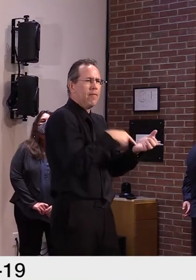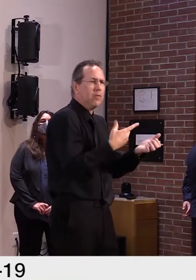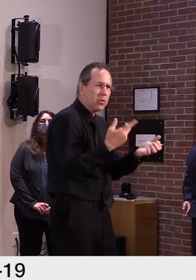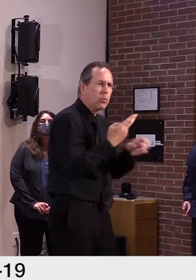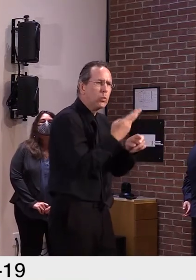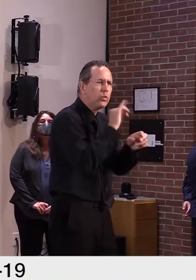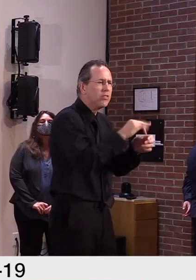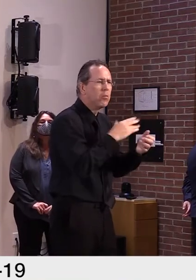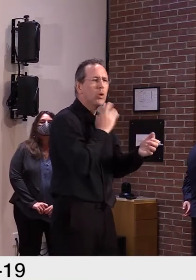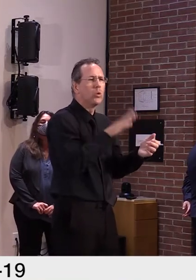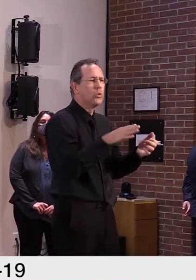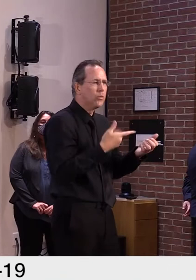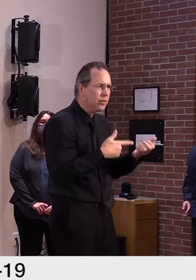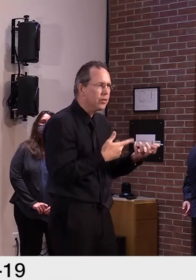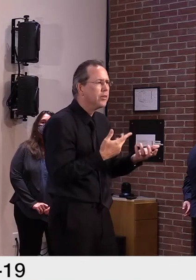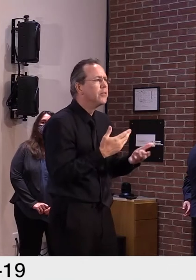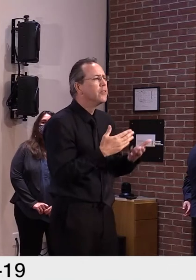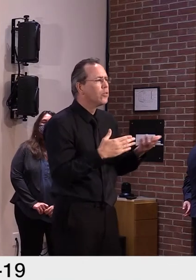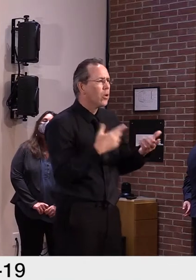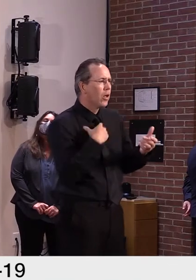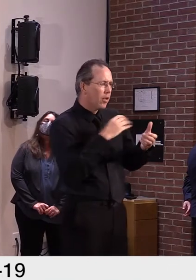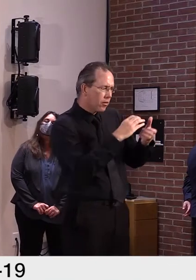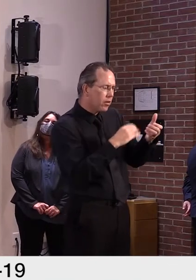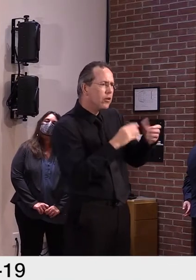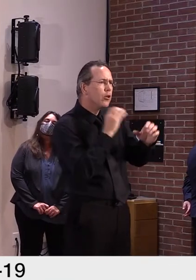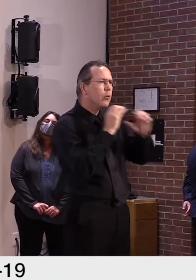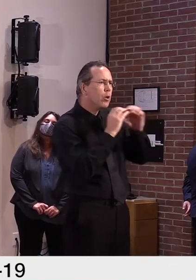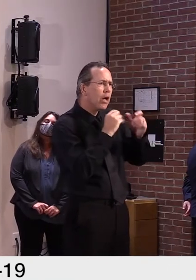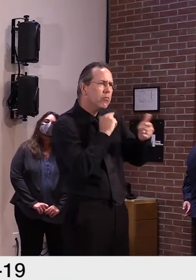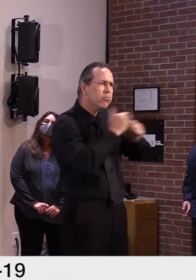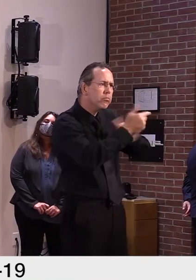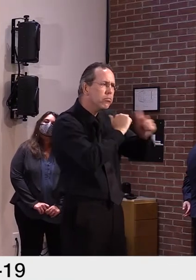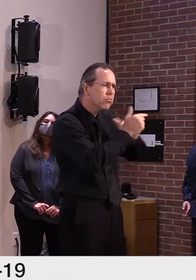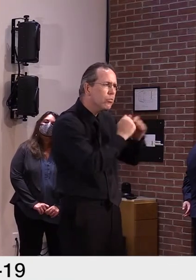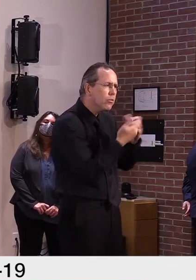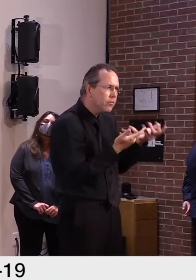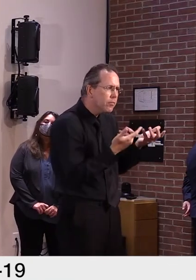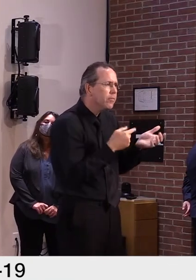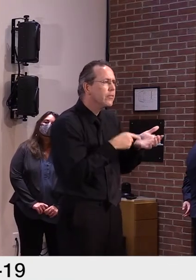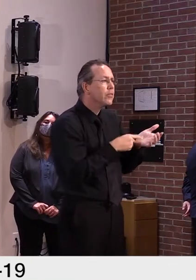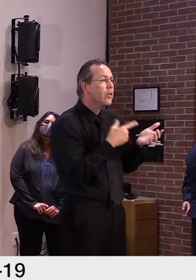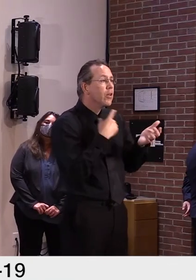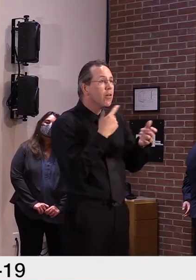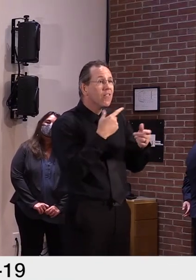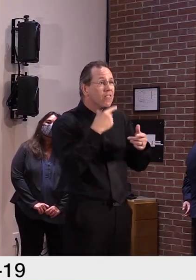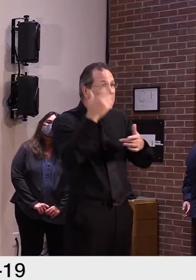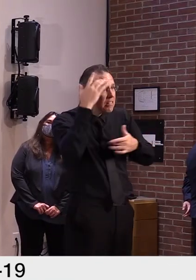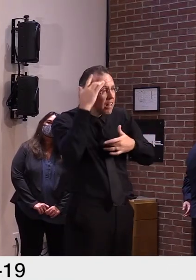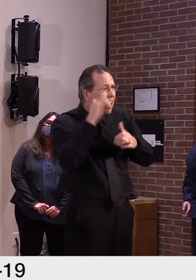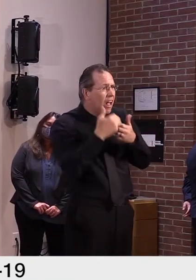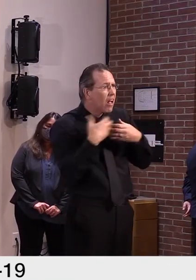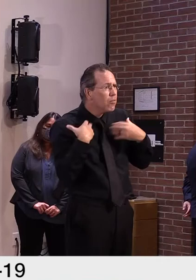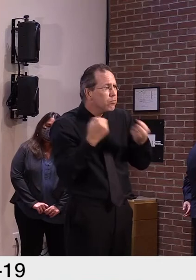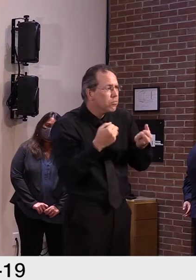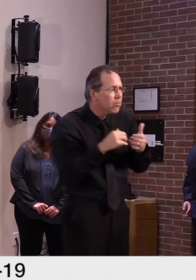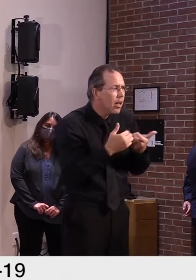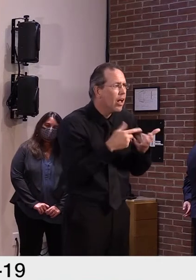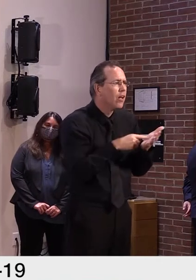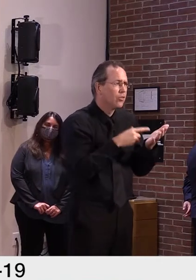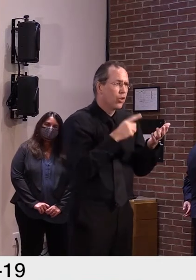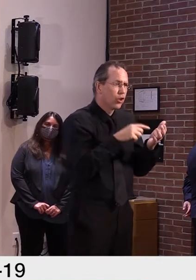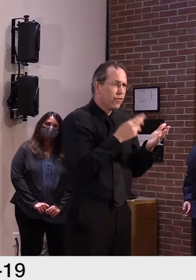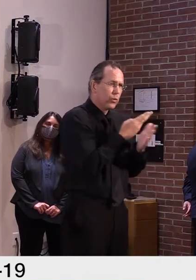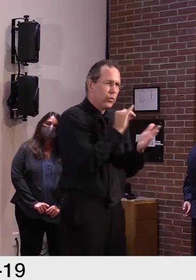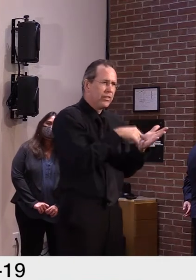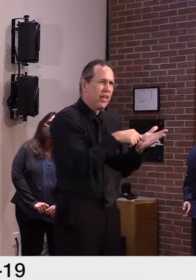end of it all, there can be more communication about resolution of symptoms and feeling fine, rather than just having